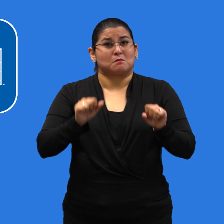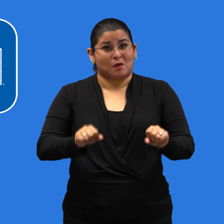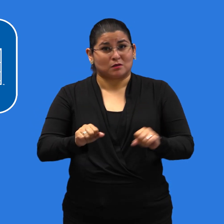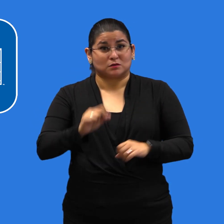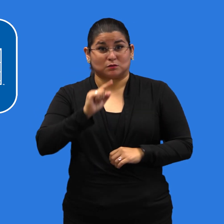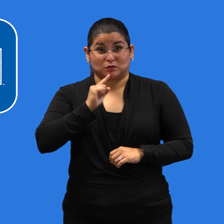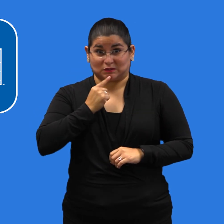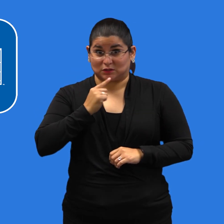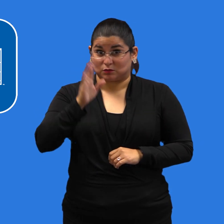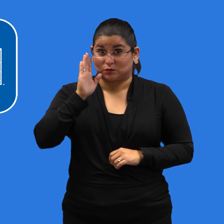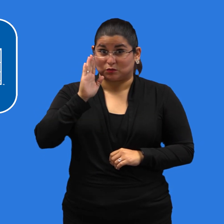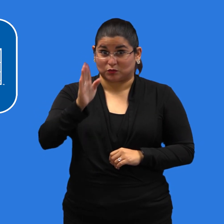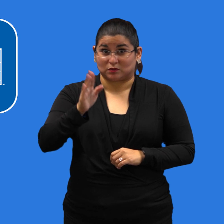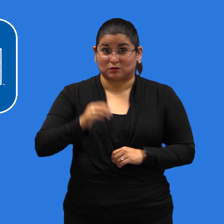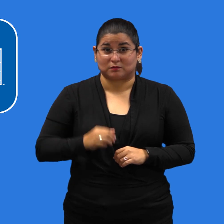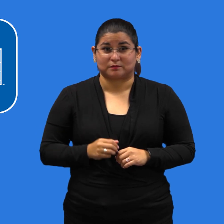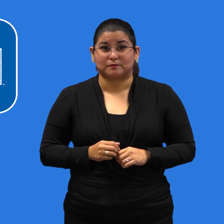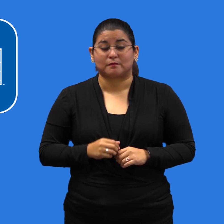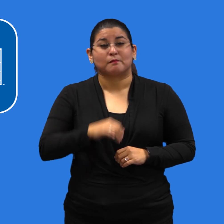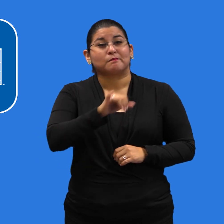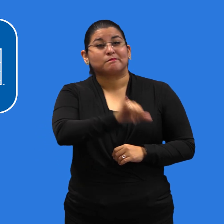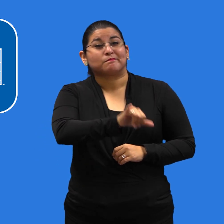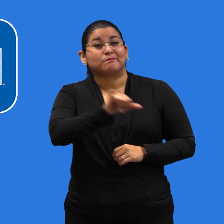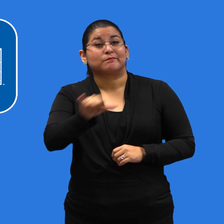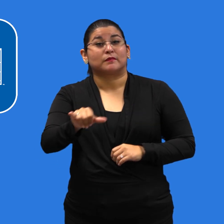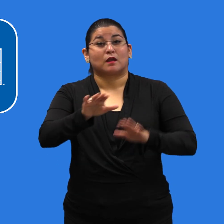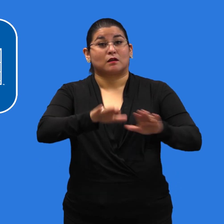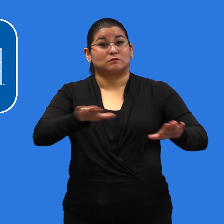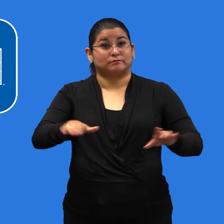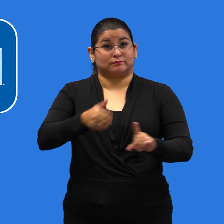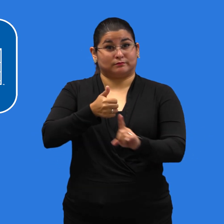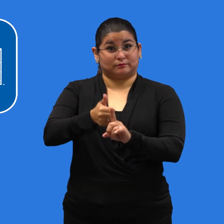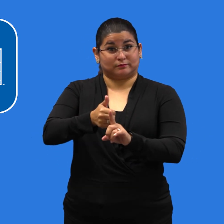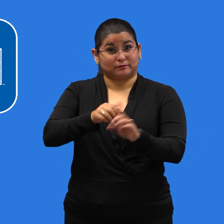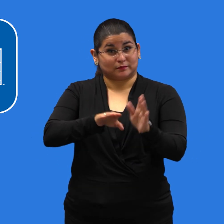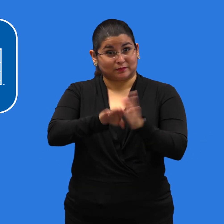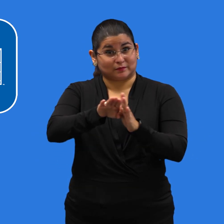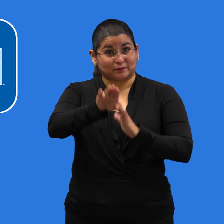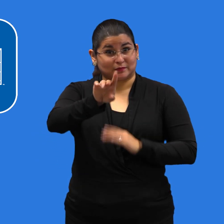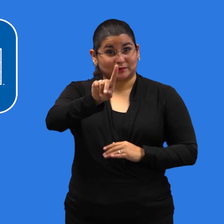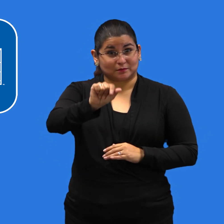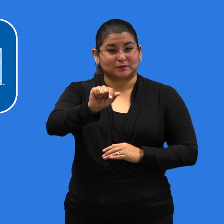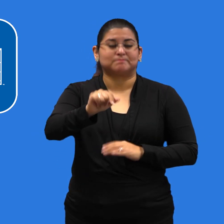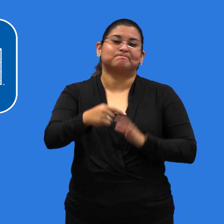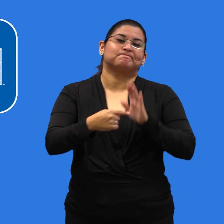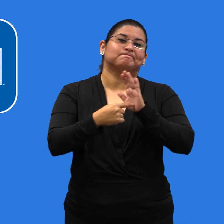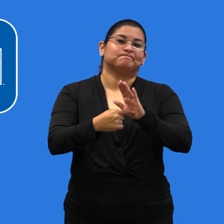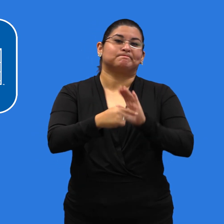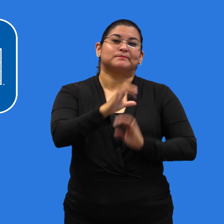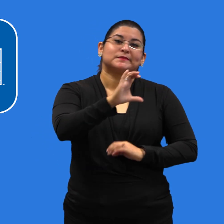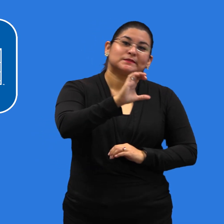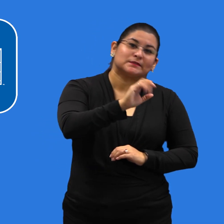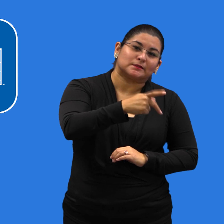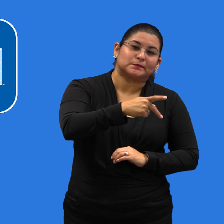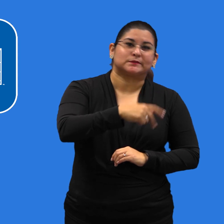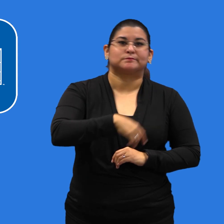COVID-19. Similarly, children with developmental disabilities such as